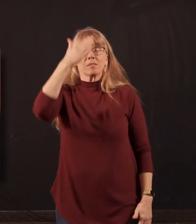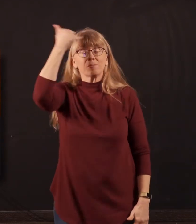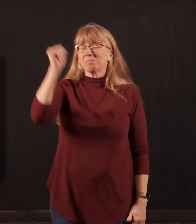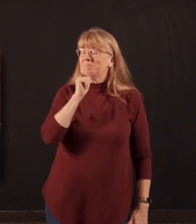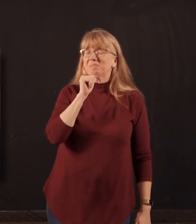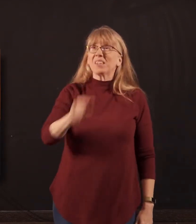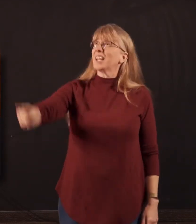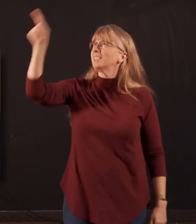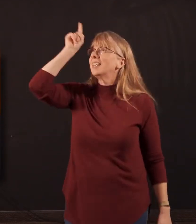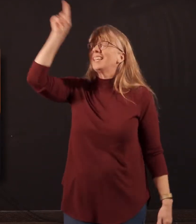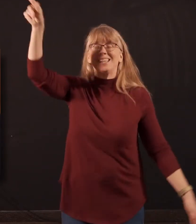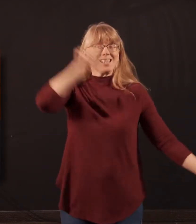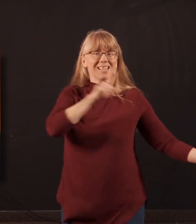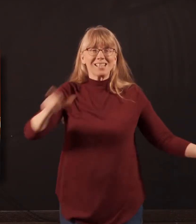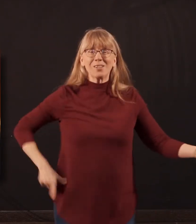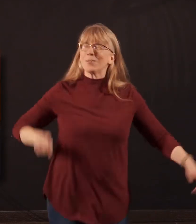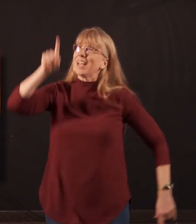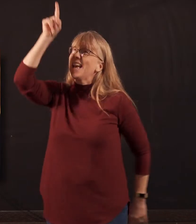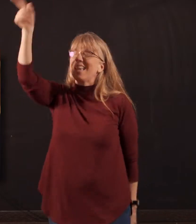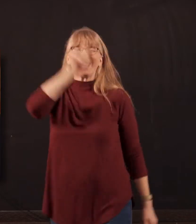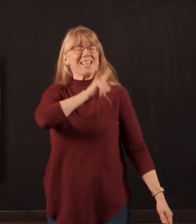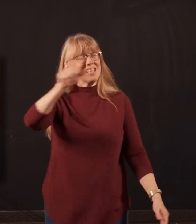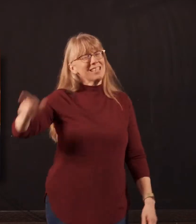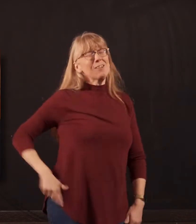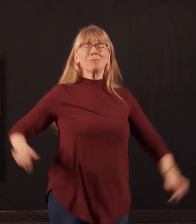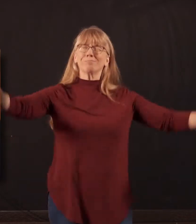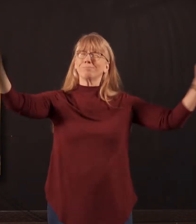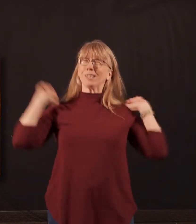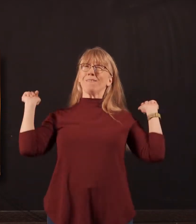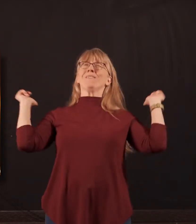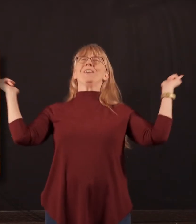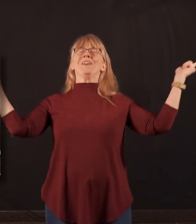forget, He is Lord, He is Lord of all.